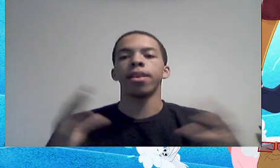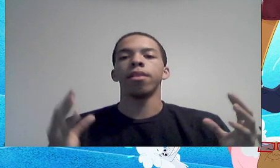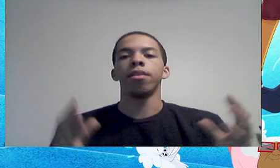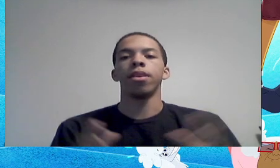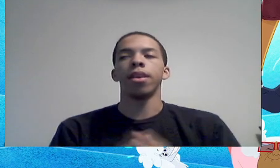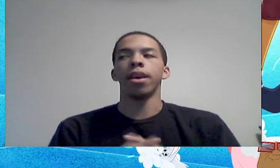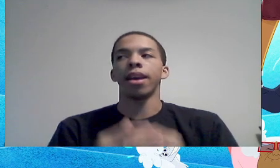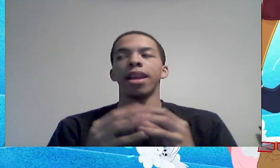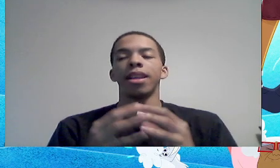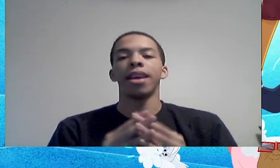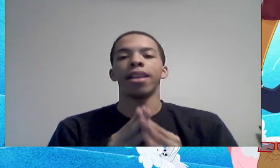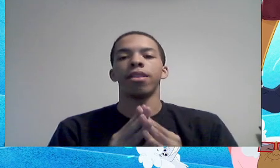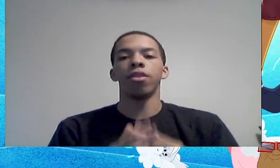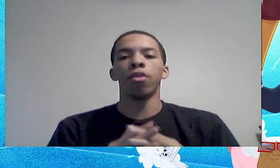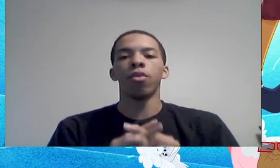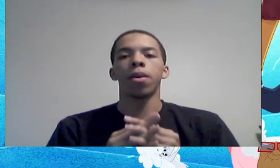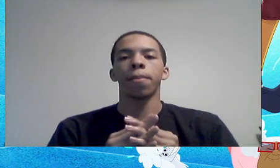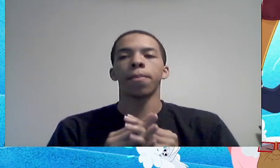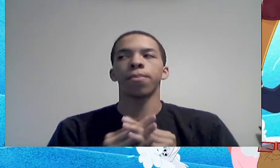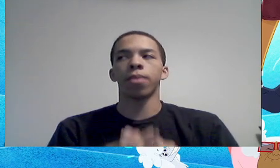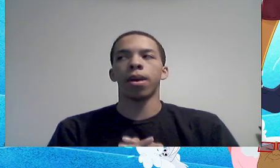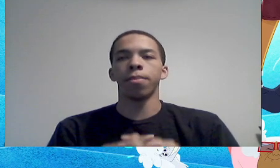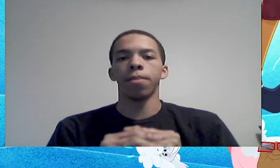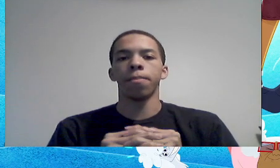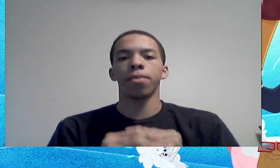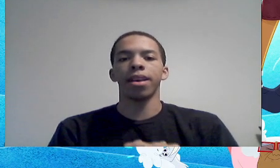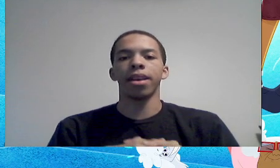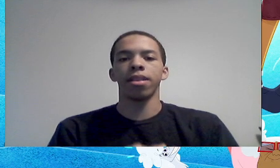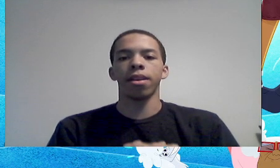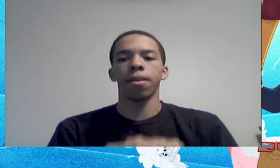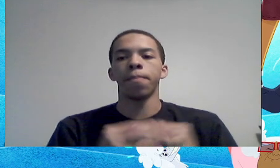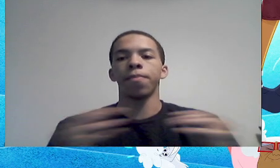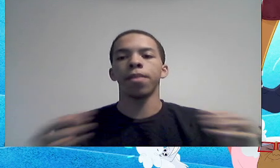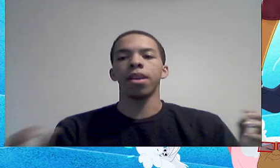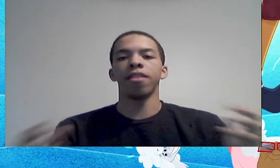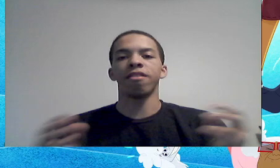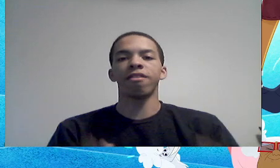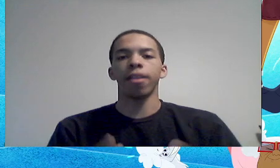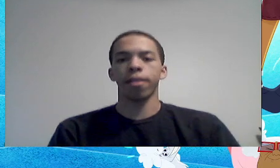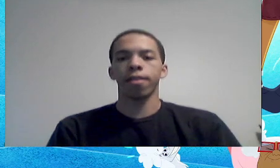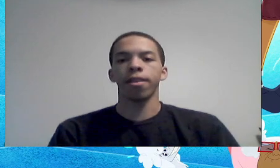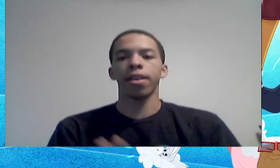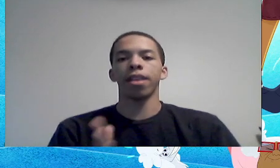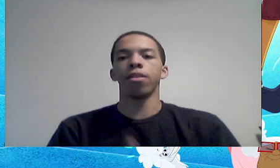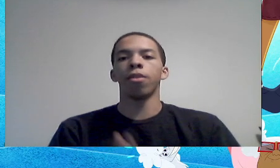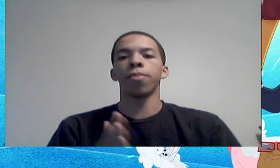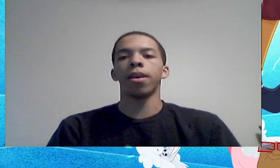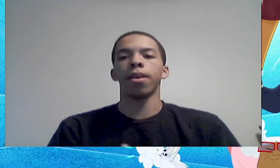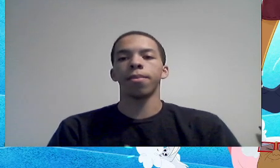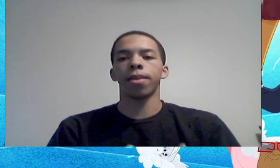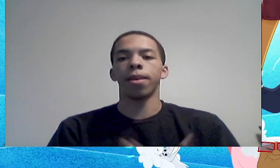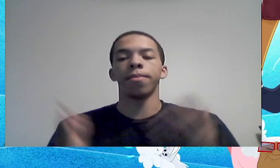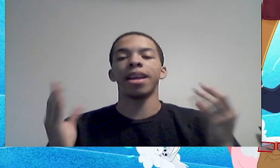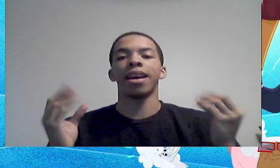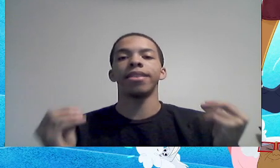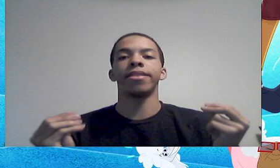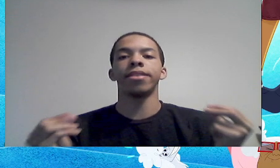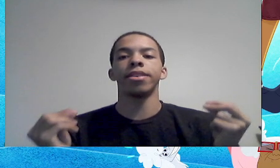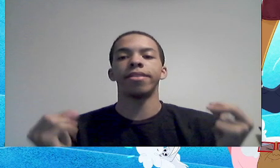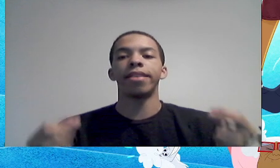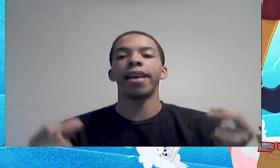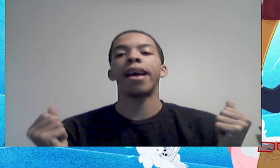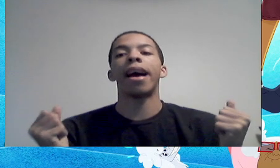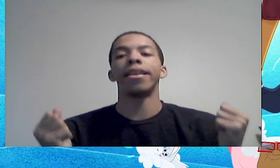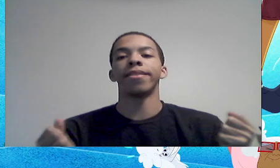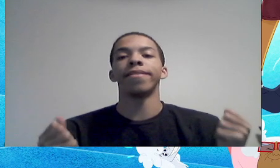play, a, and he had no problem playing them in sync, he had no problem, and I,